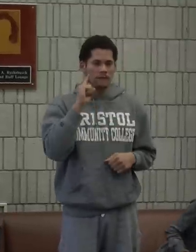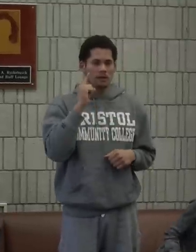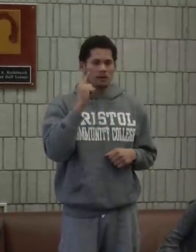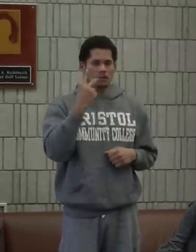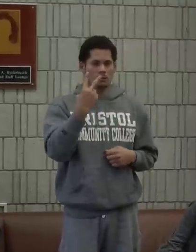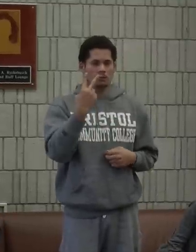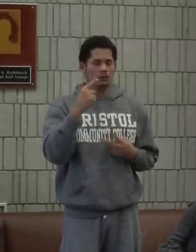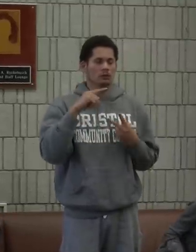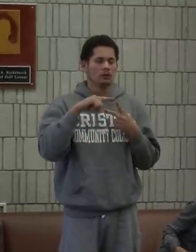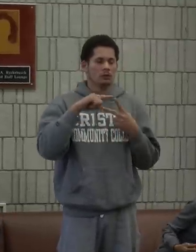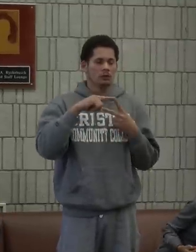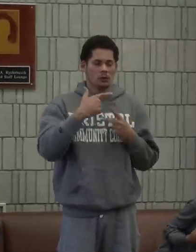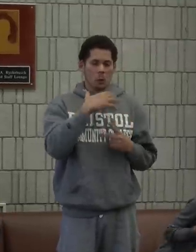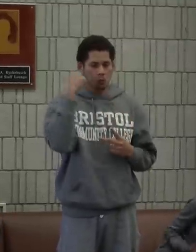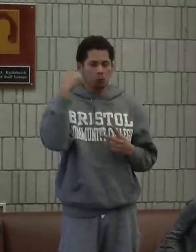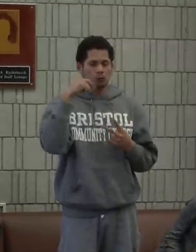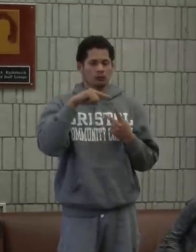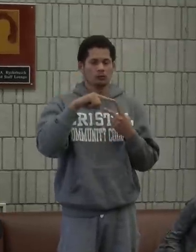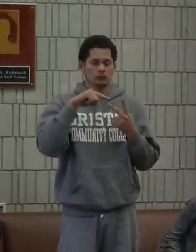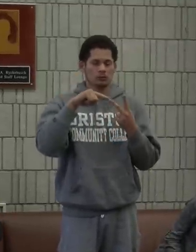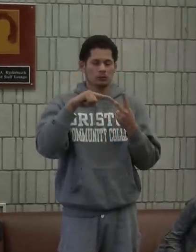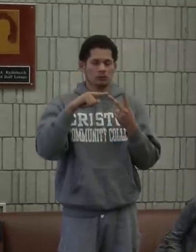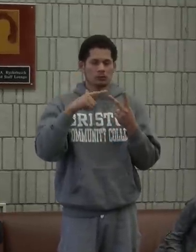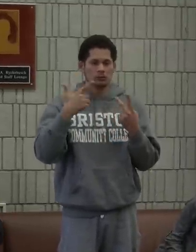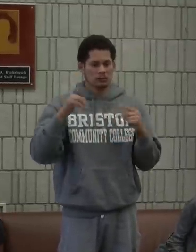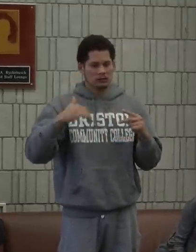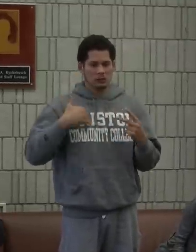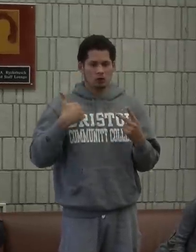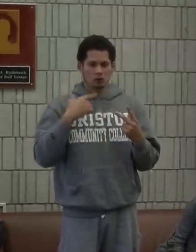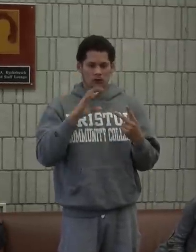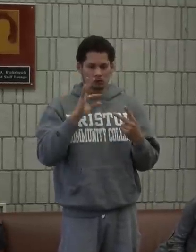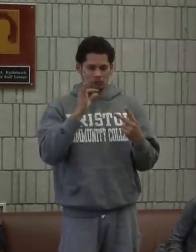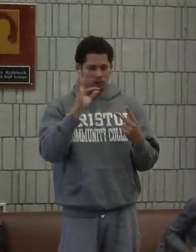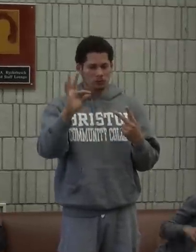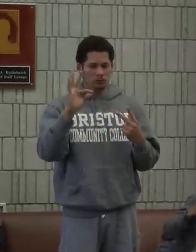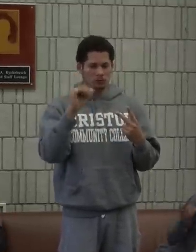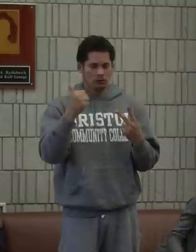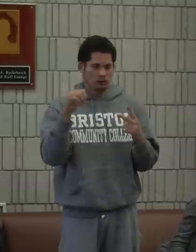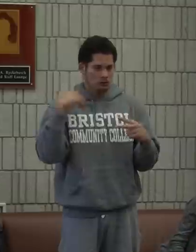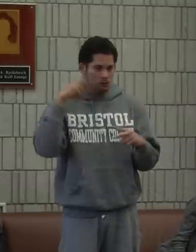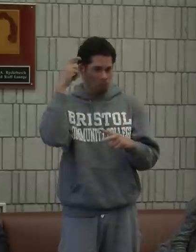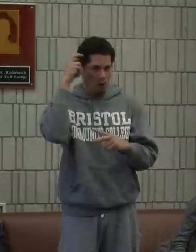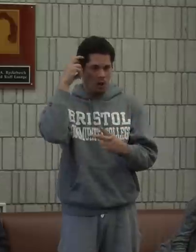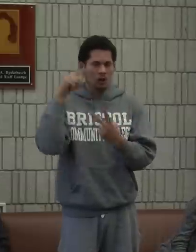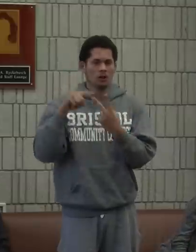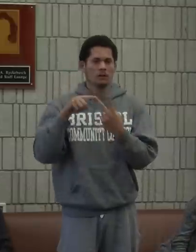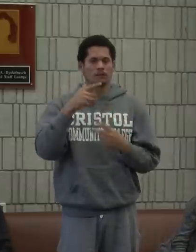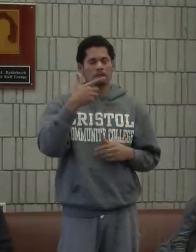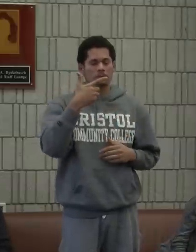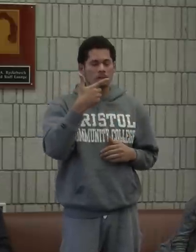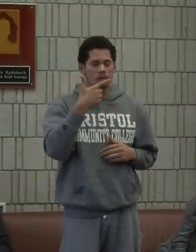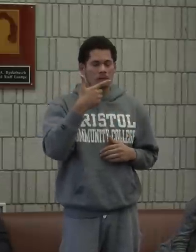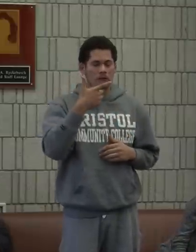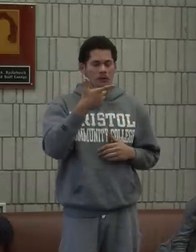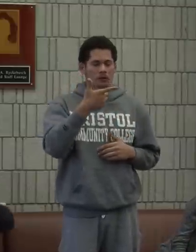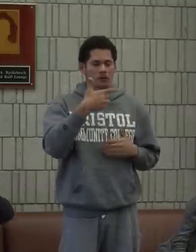I have two deaf sisters. One is older and the other one is younger. She's only nine or ten. She has a cochlear implant.